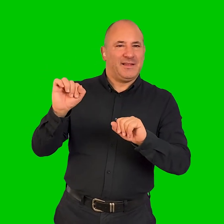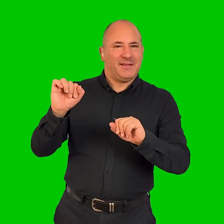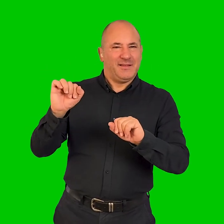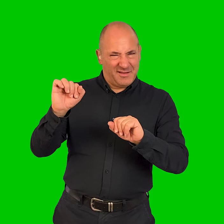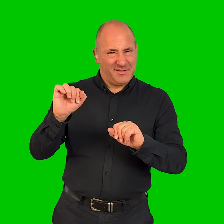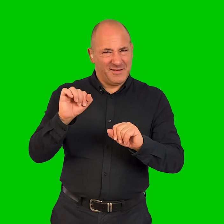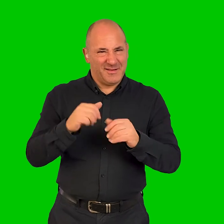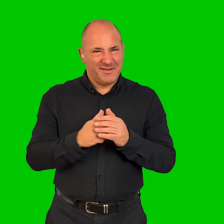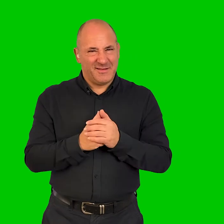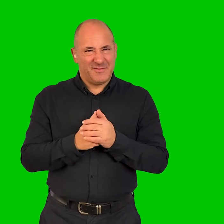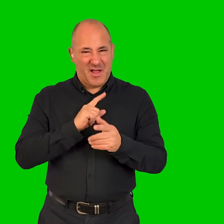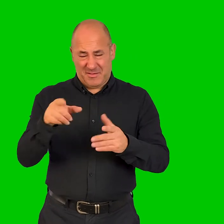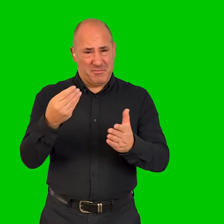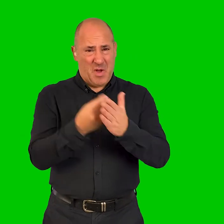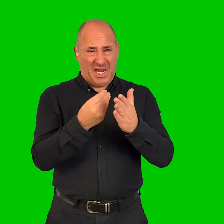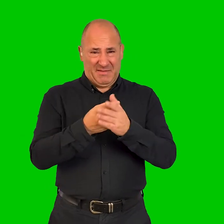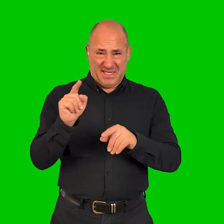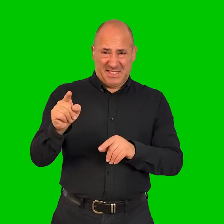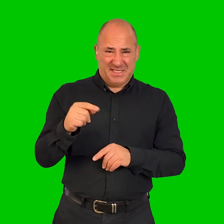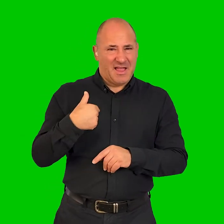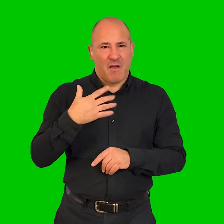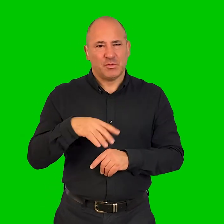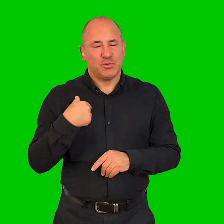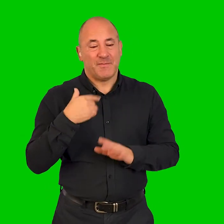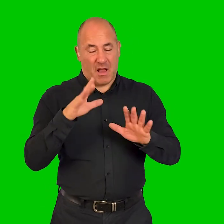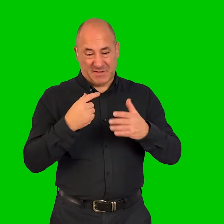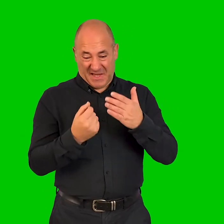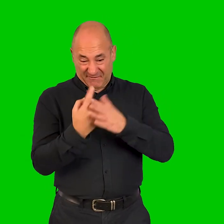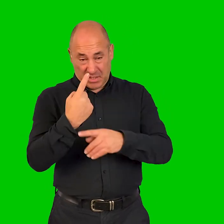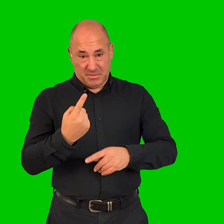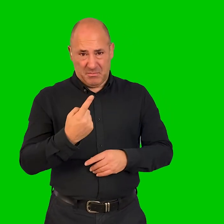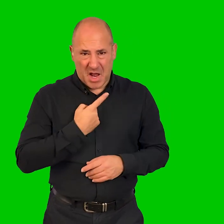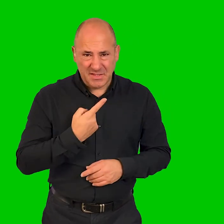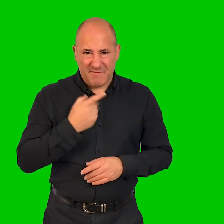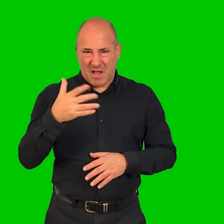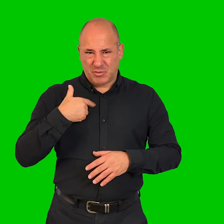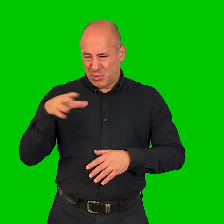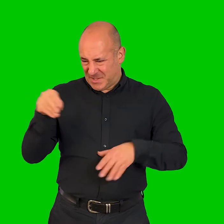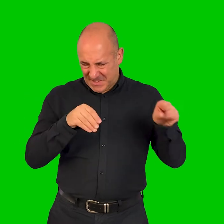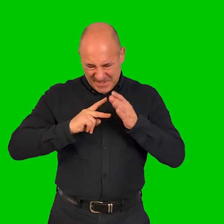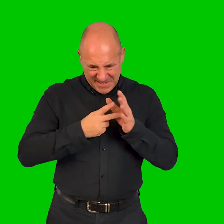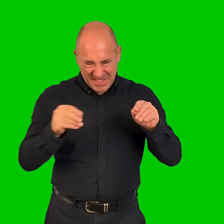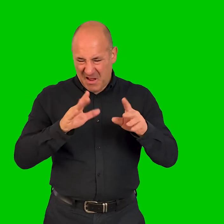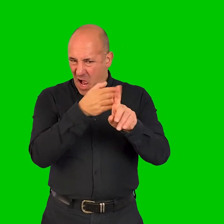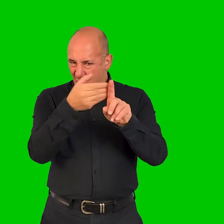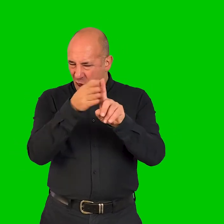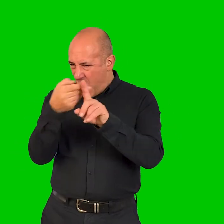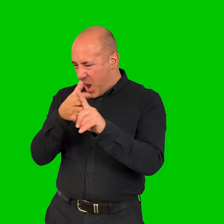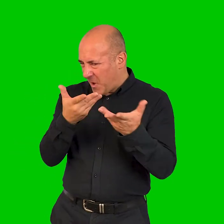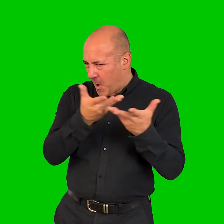you know what mean? Like, because, because that's where the money is. I've just got, I've got a, I've got to do the event. I've just got to, like, pull